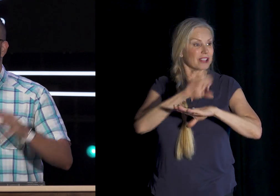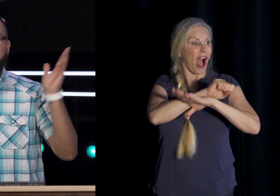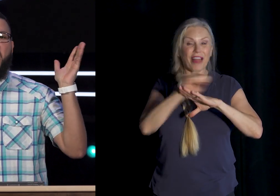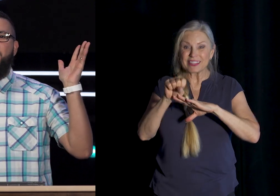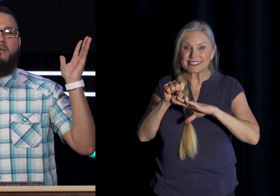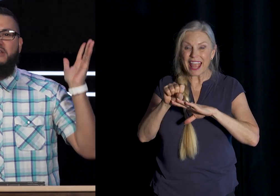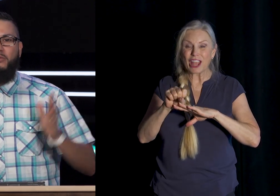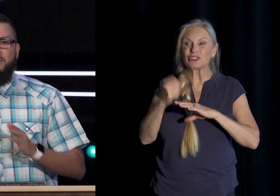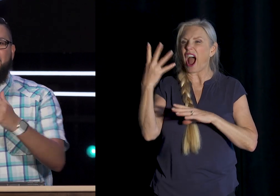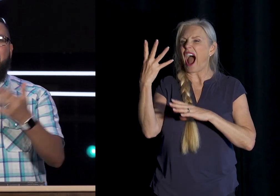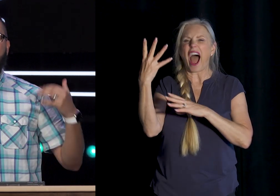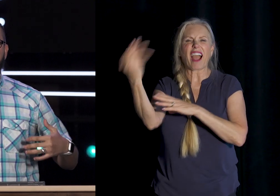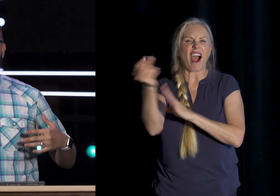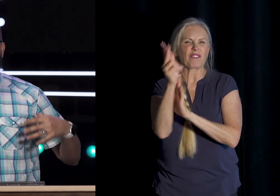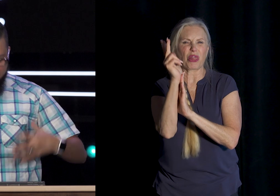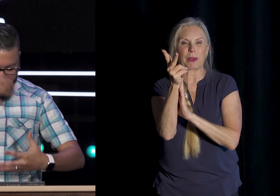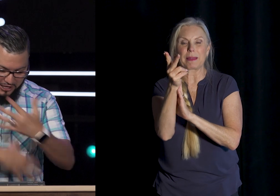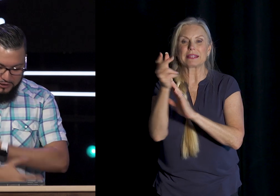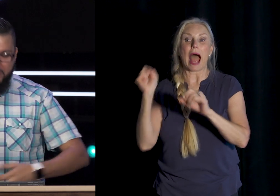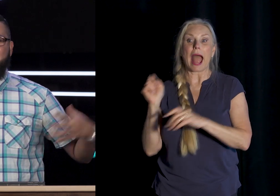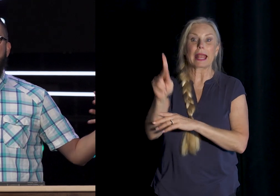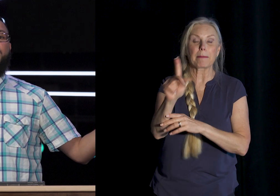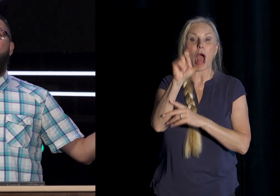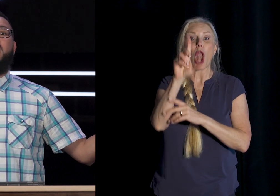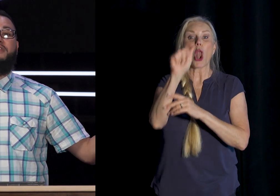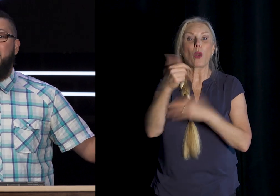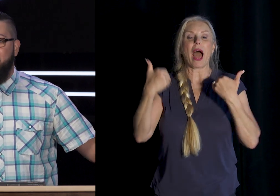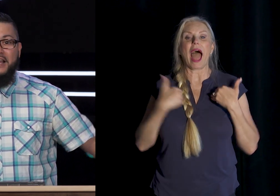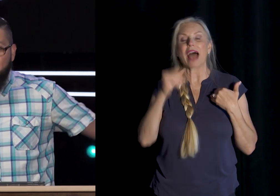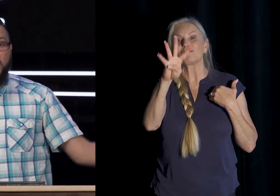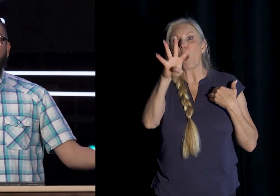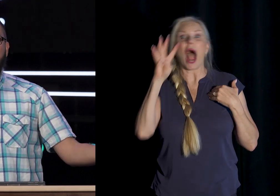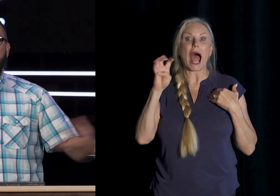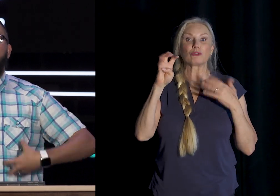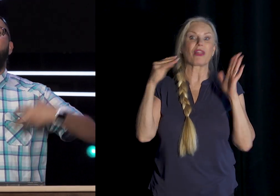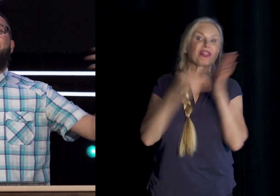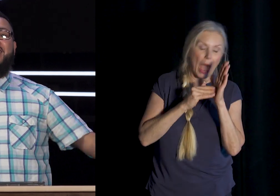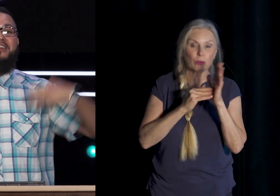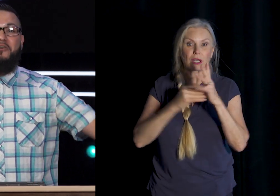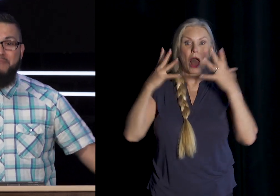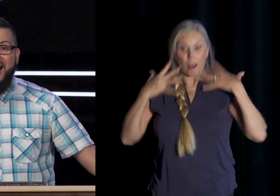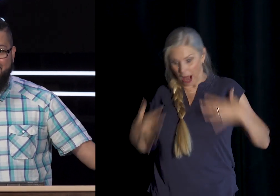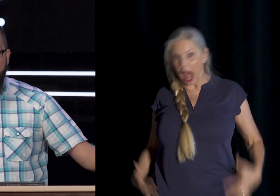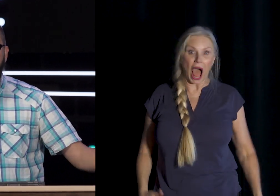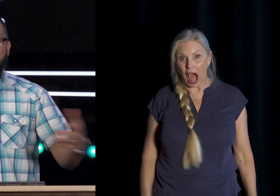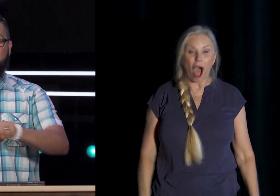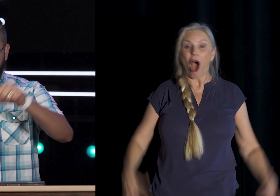Was Gone For Maybe Three Minutes I Come Back And Lola Probably Has 400,000 Glow sticks Illuminating Her little Body Now Because she